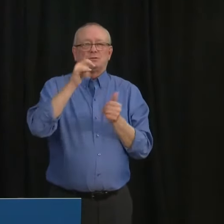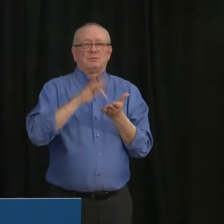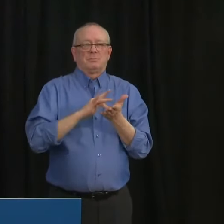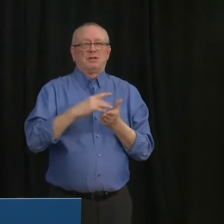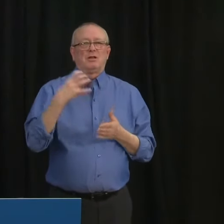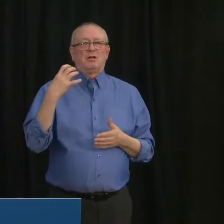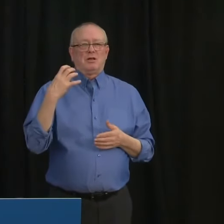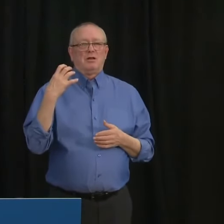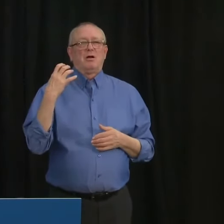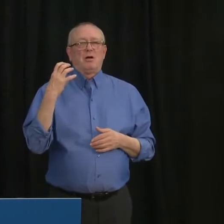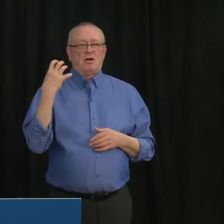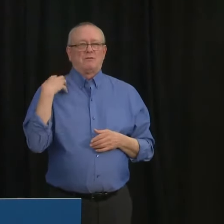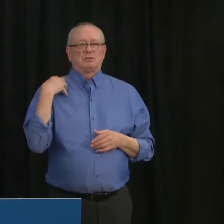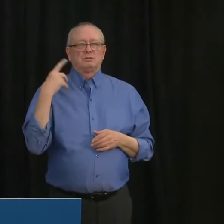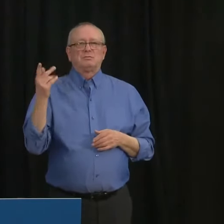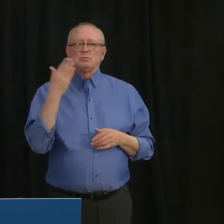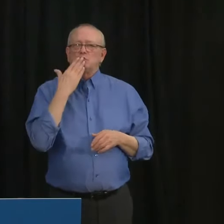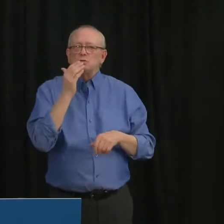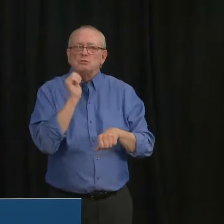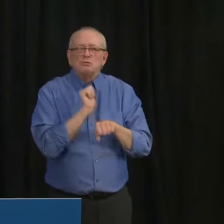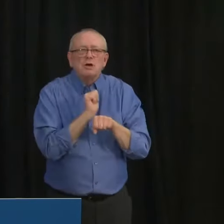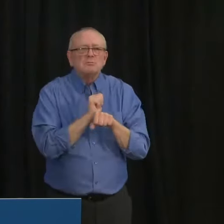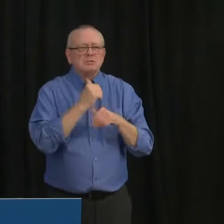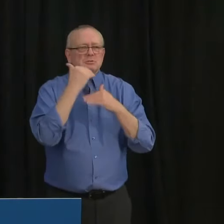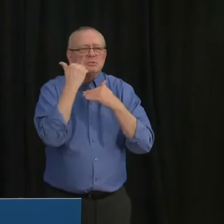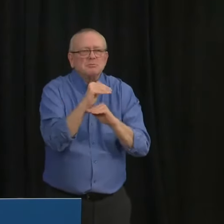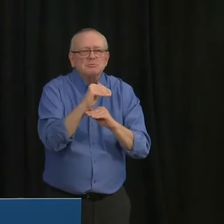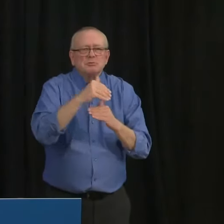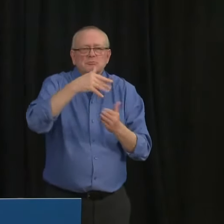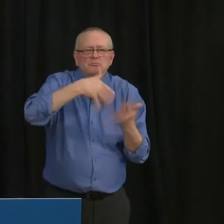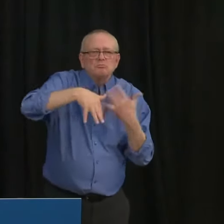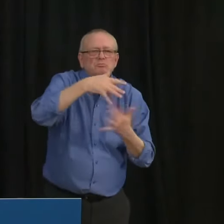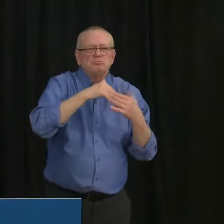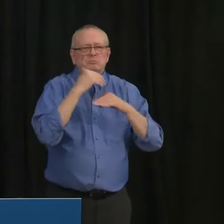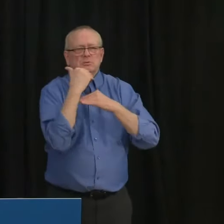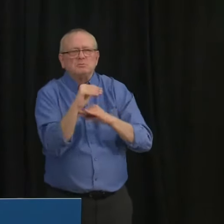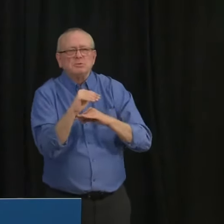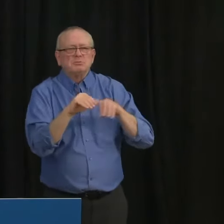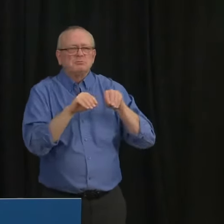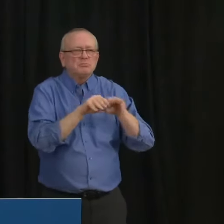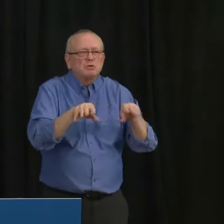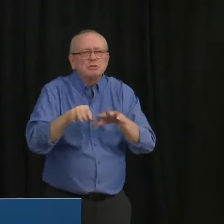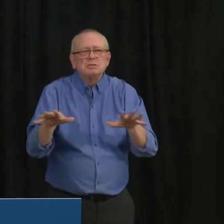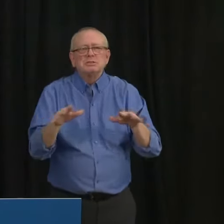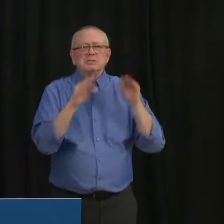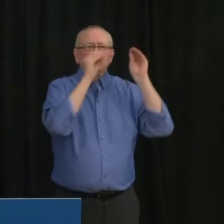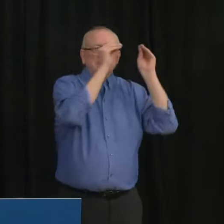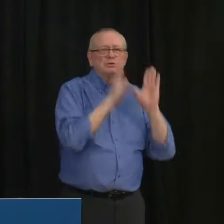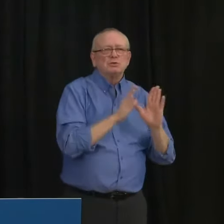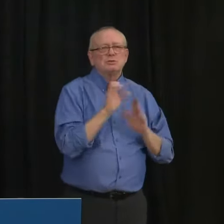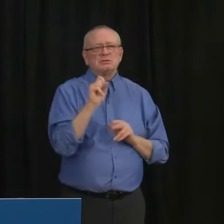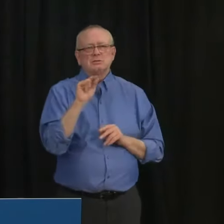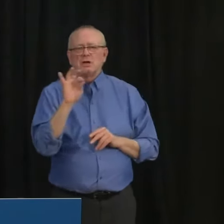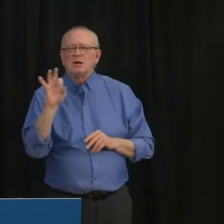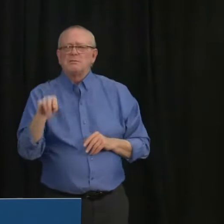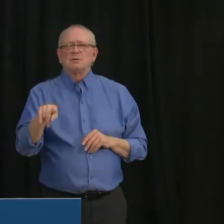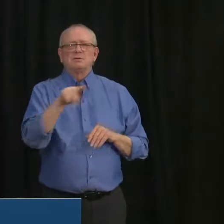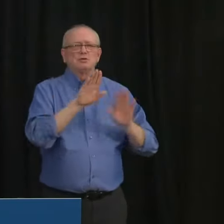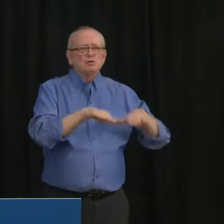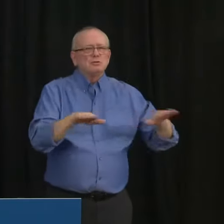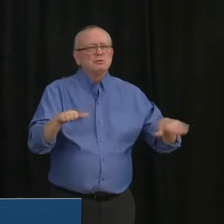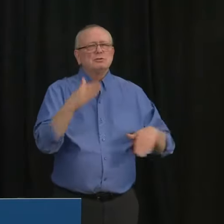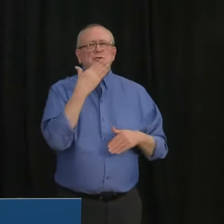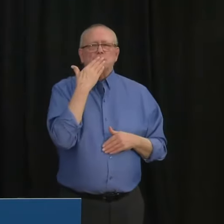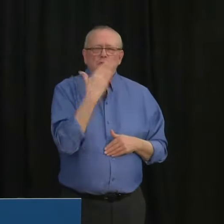transmission. Parents teachers and staff have worked incredibly hard to keep kids safe. Having said that rising cases